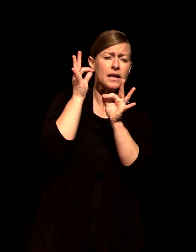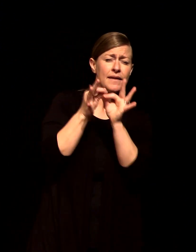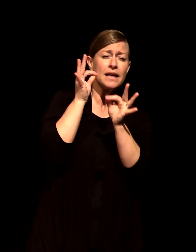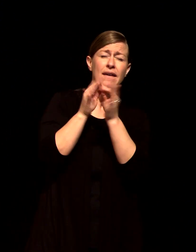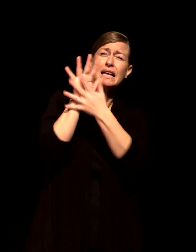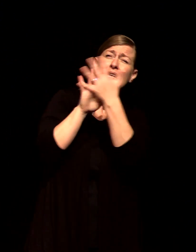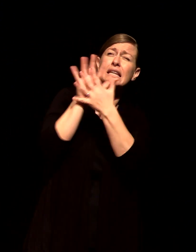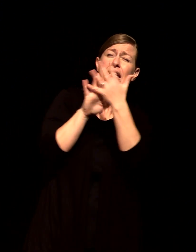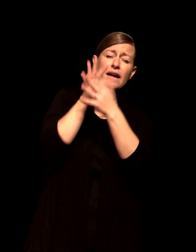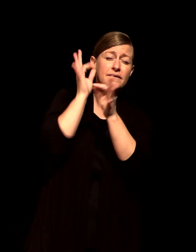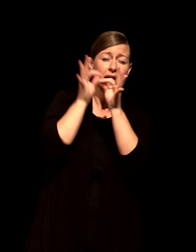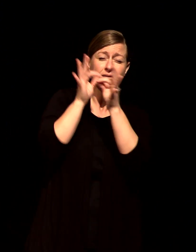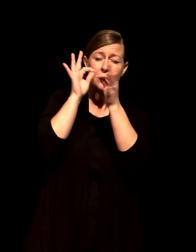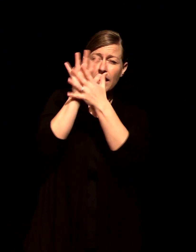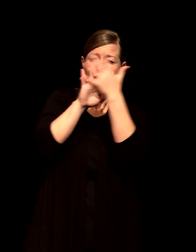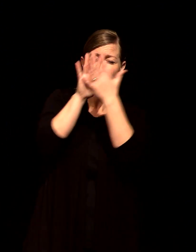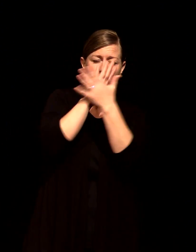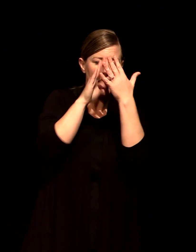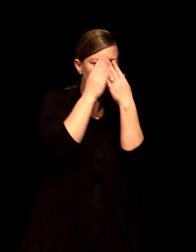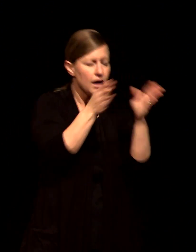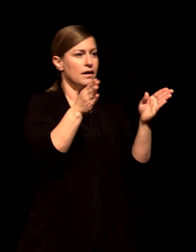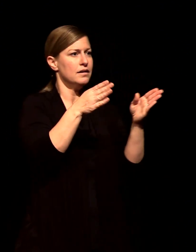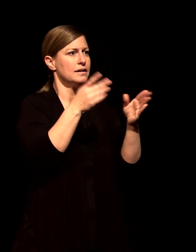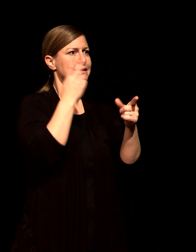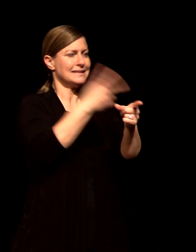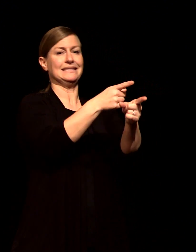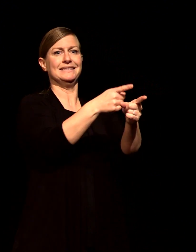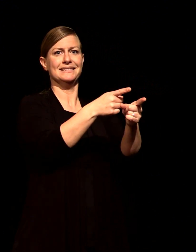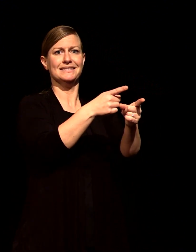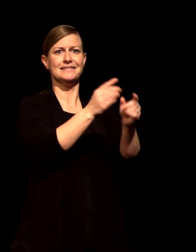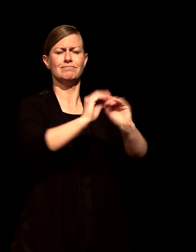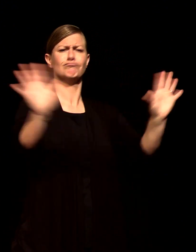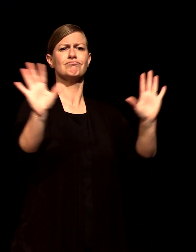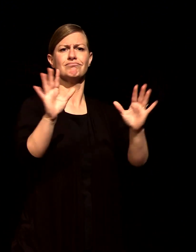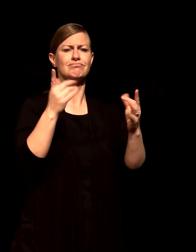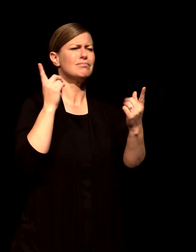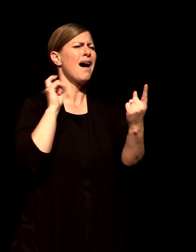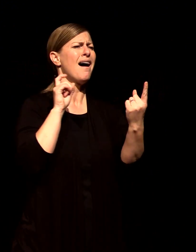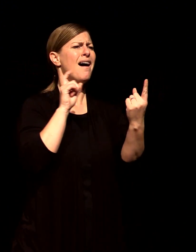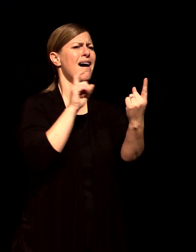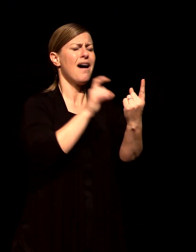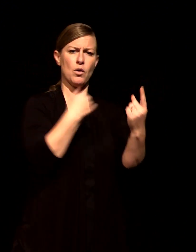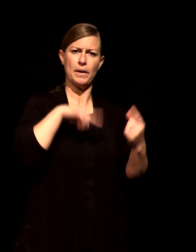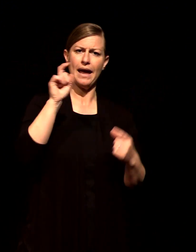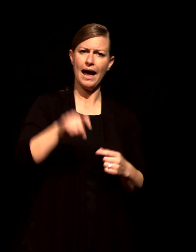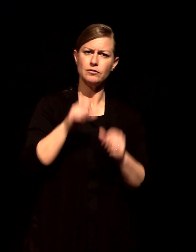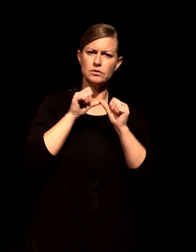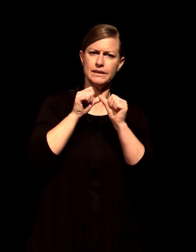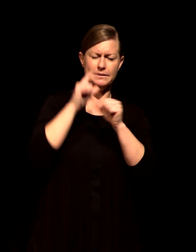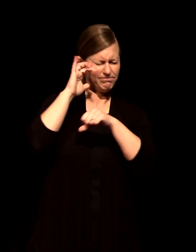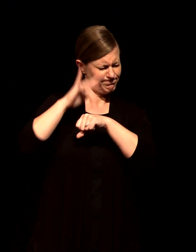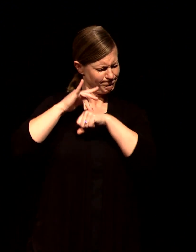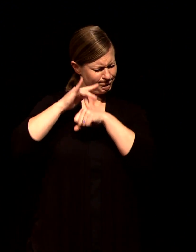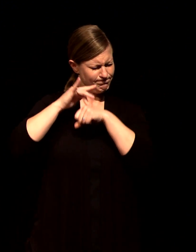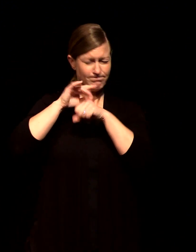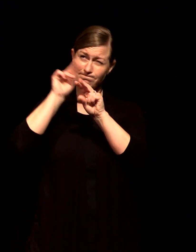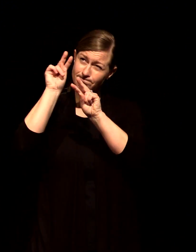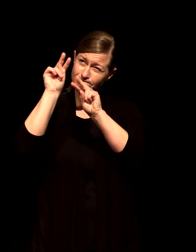stay focused on what we're running towards because eventually we're going to get to that finish line and I know it's hard and I know it's